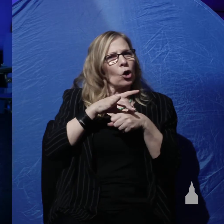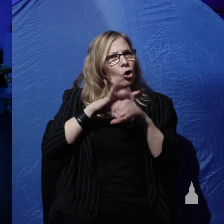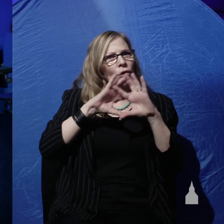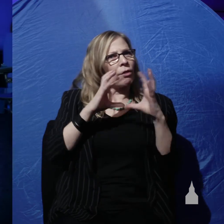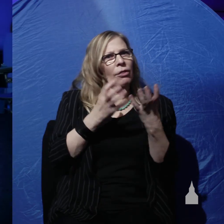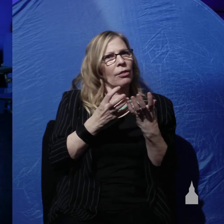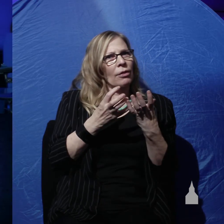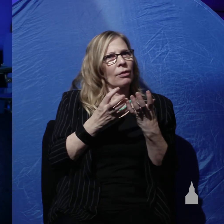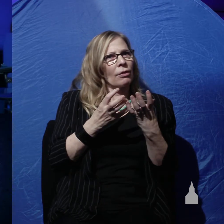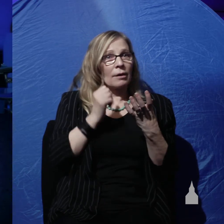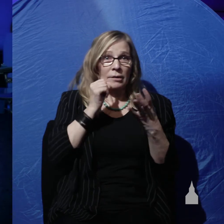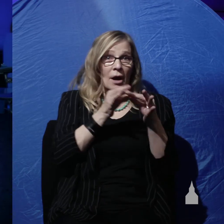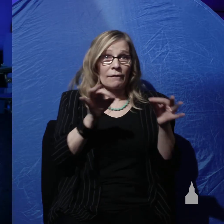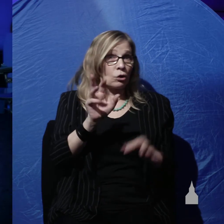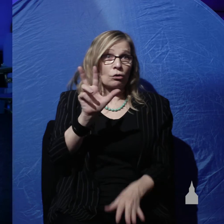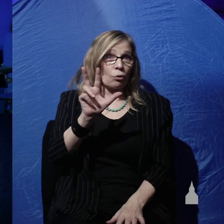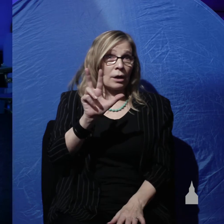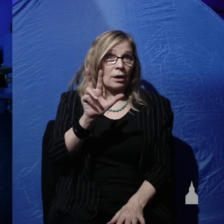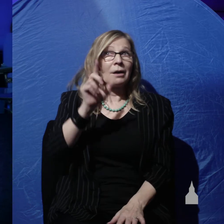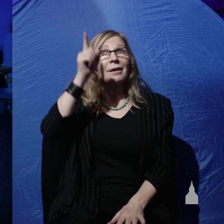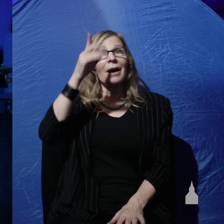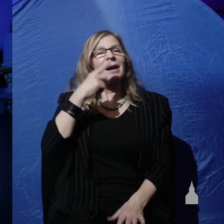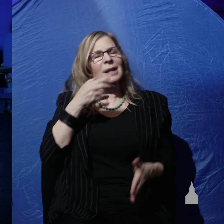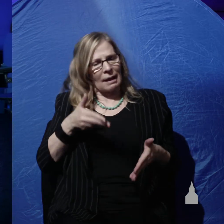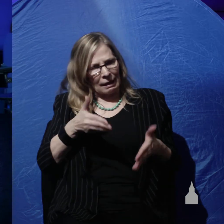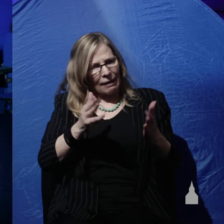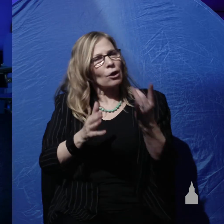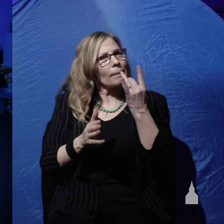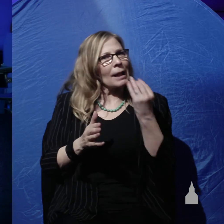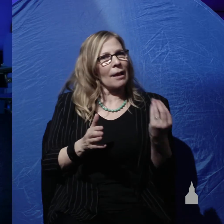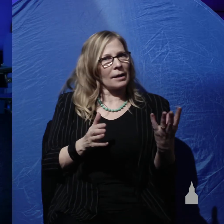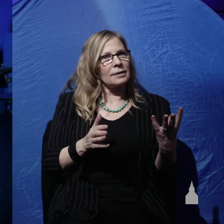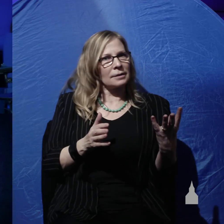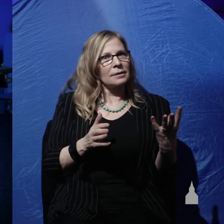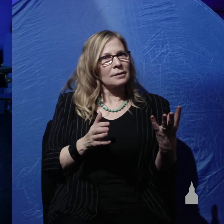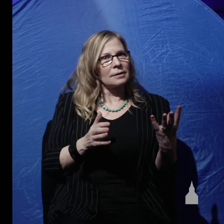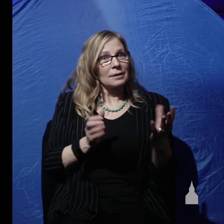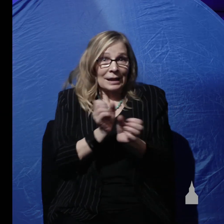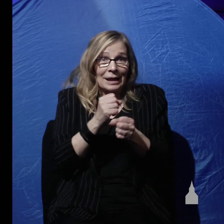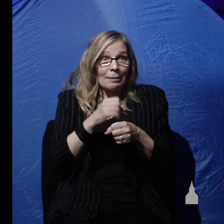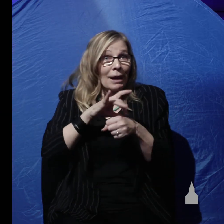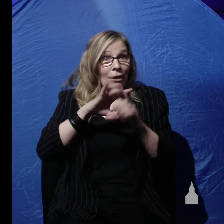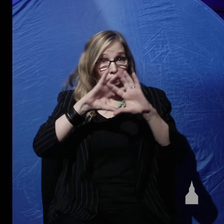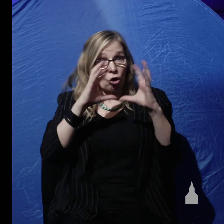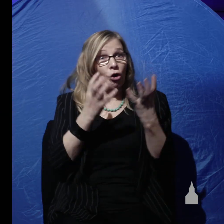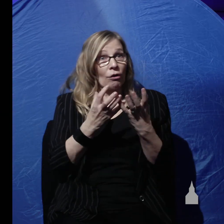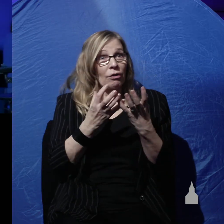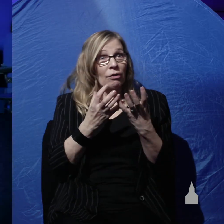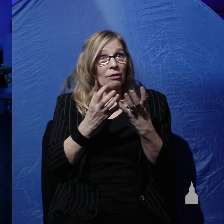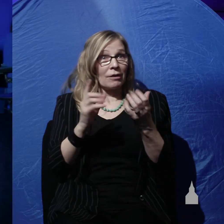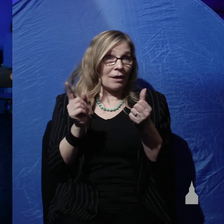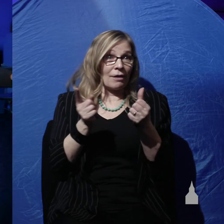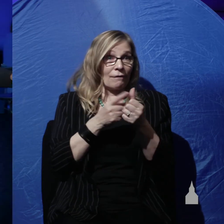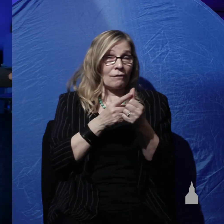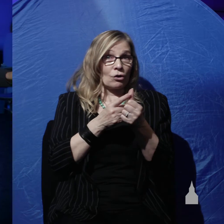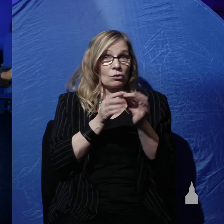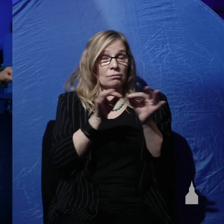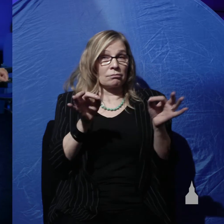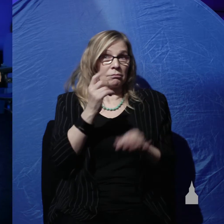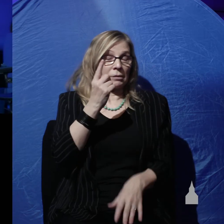in verse 3 when God said let there be light. He made the earth in verse 1. So this verse combined with Genesis